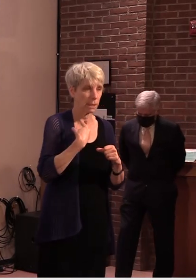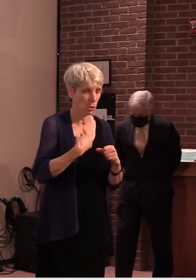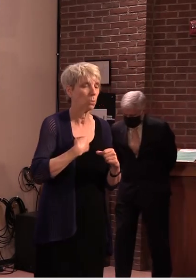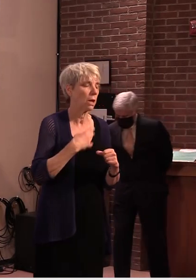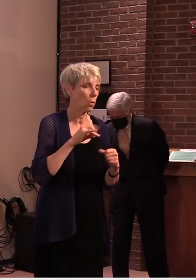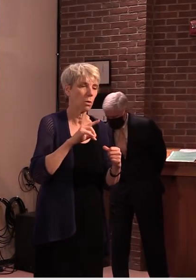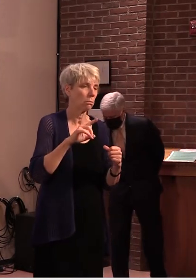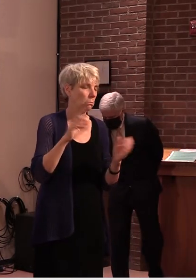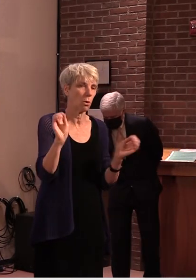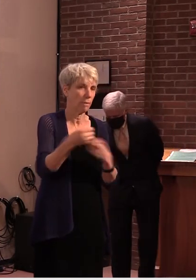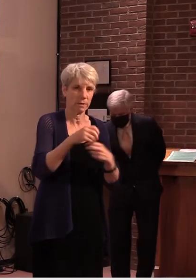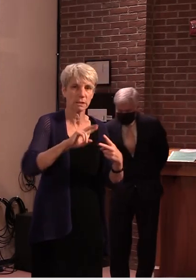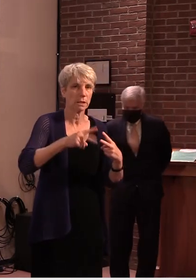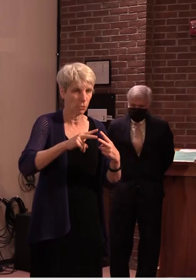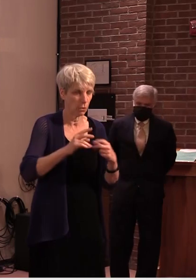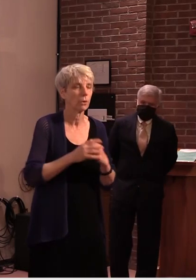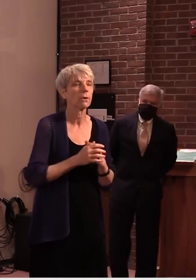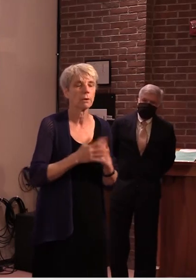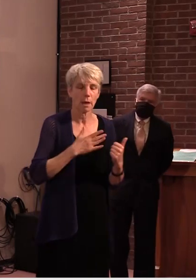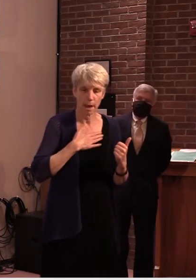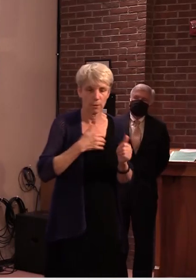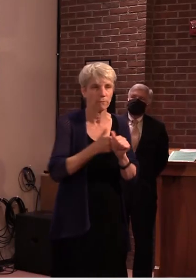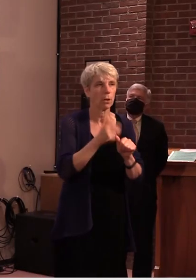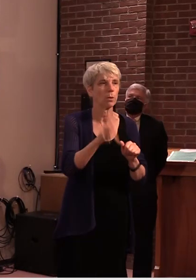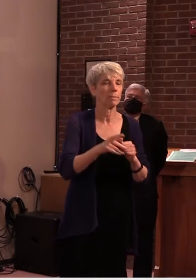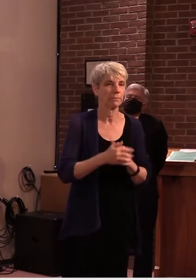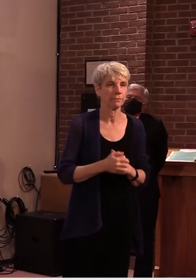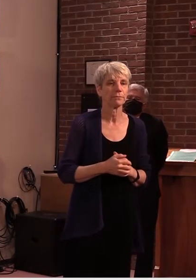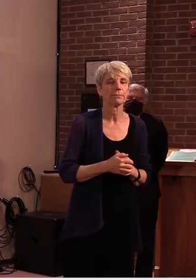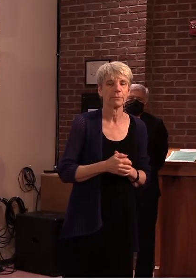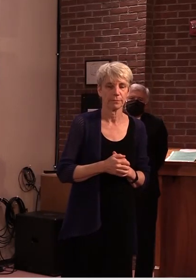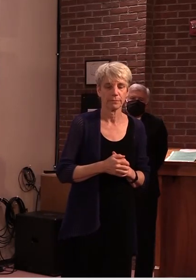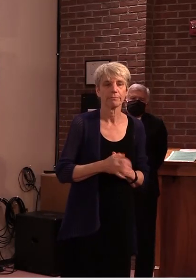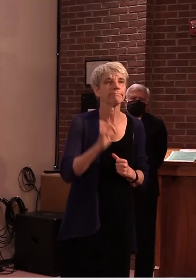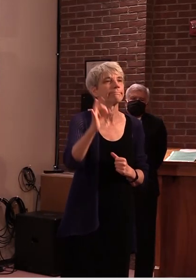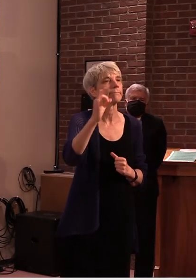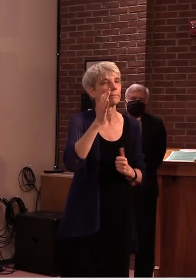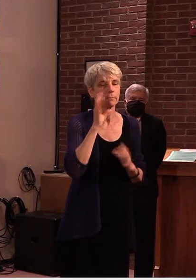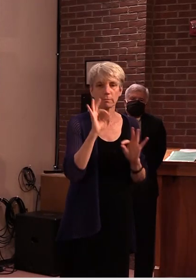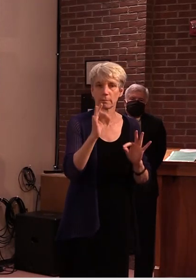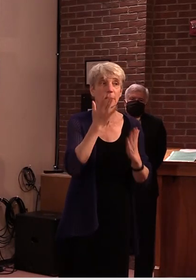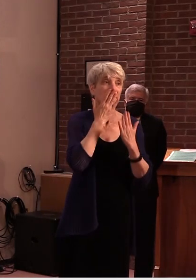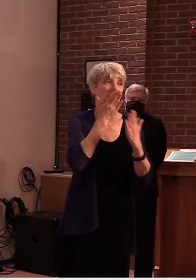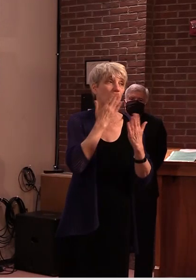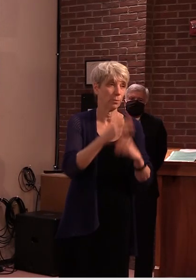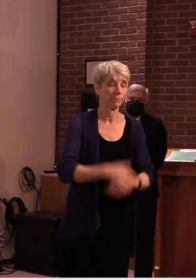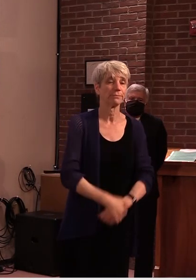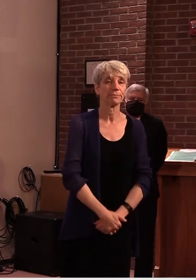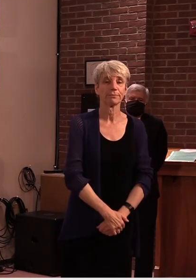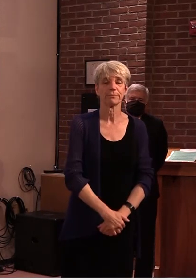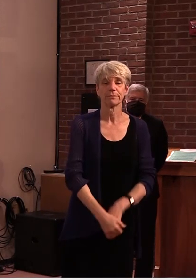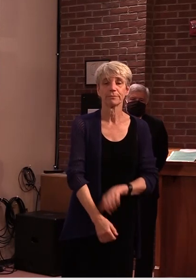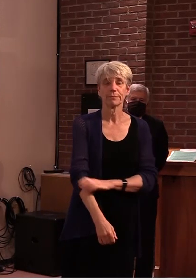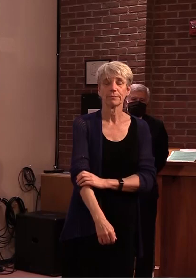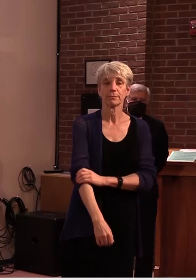and either one of us um would be happy to follow up okay great um thank you all very much